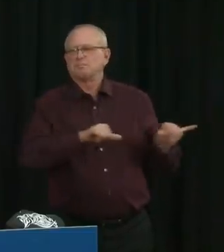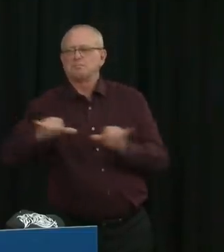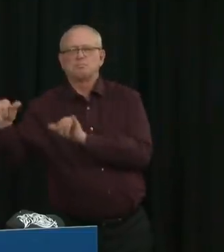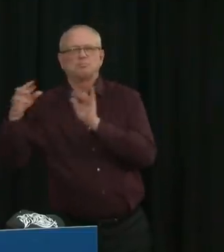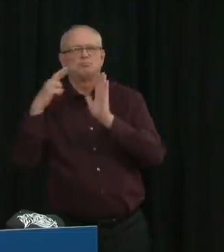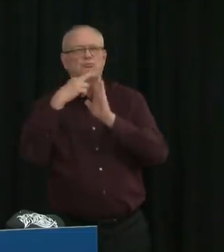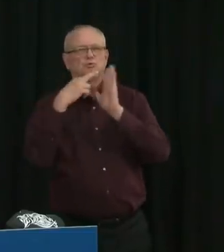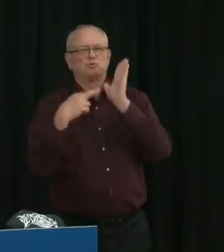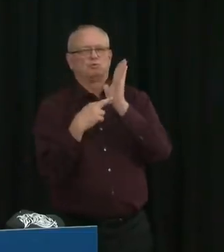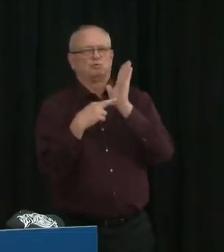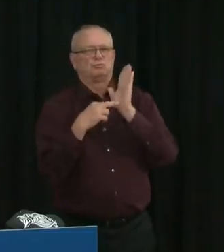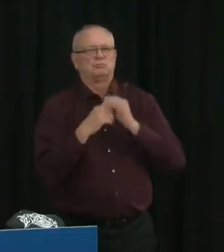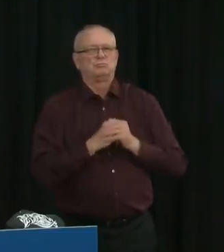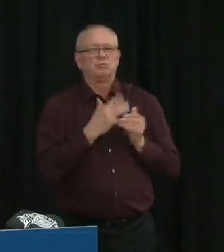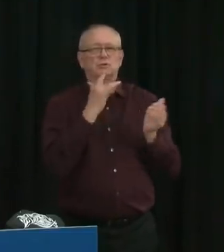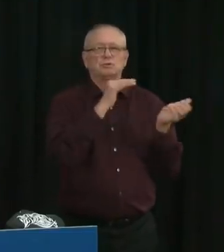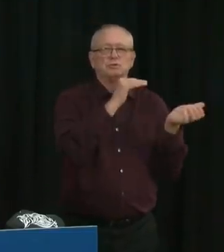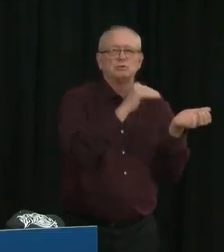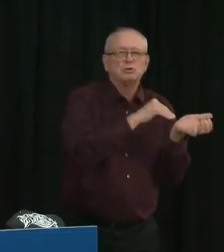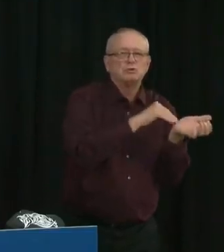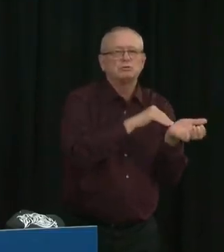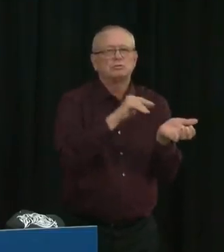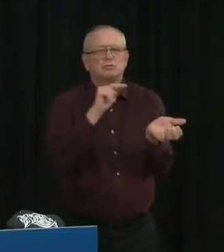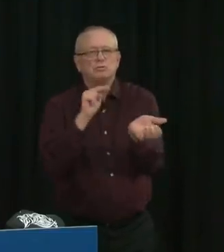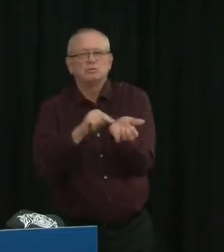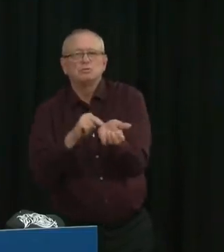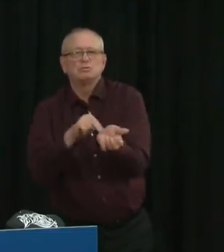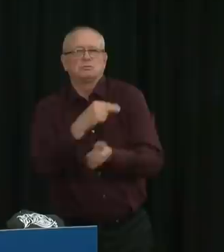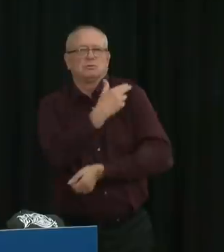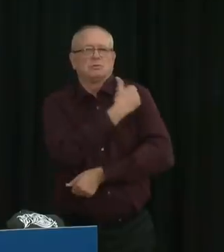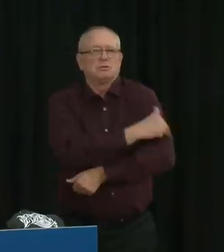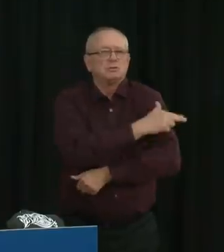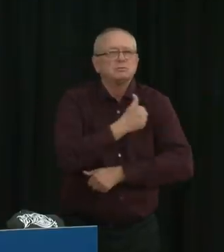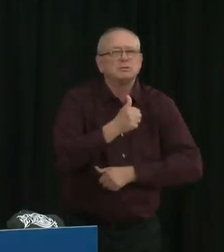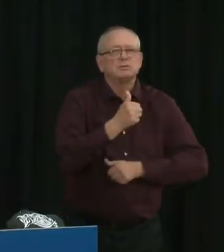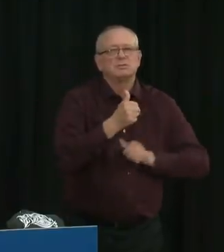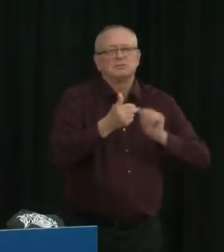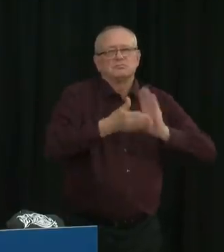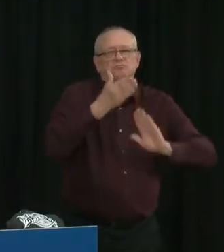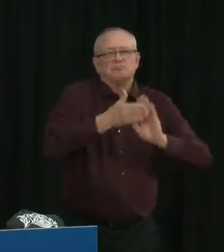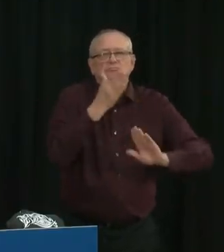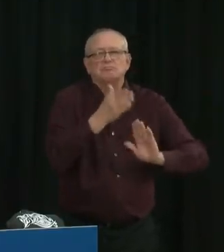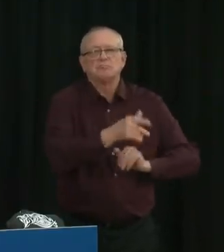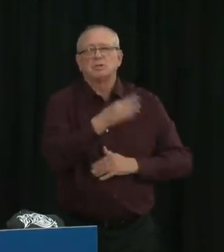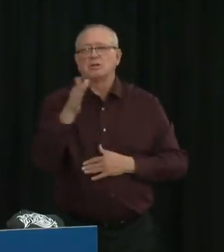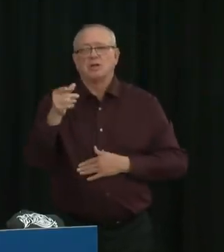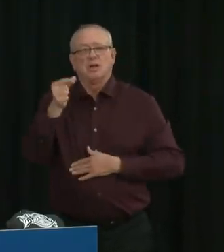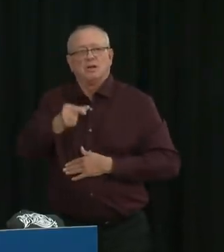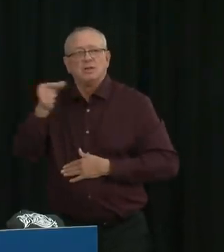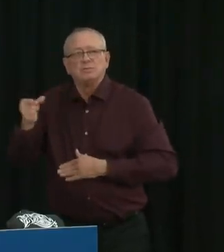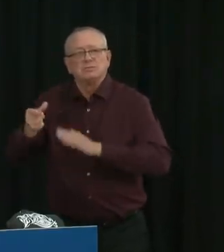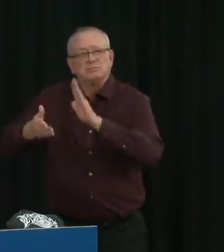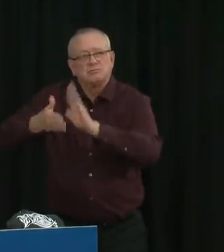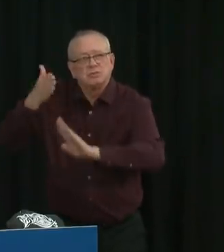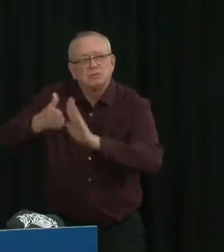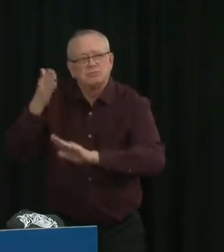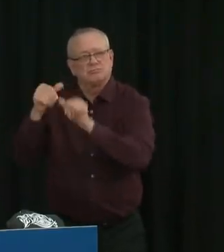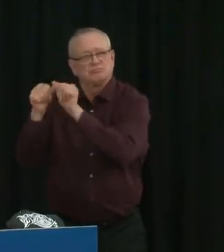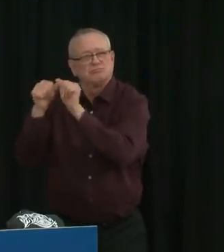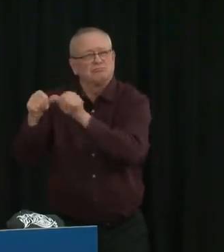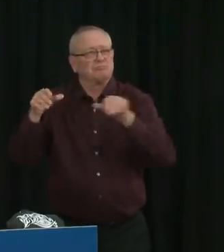government can keep functioning during a pandemic. You may recall the two times that I appeared at a press conference remotely.